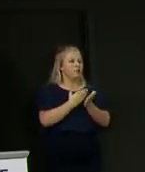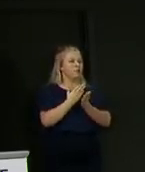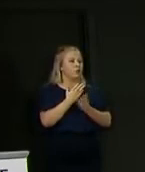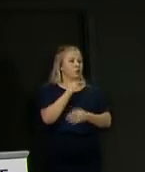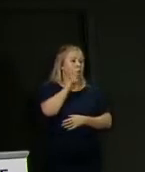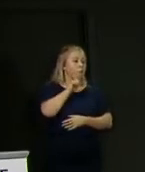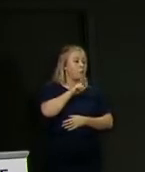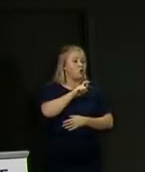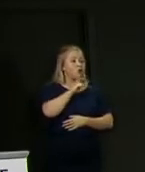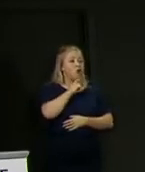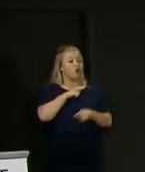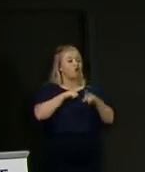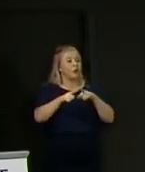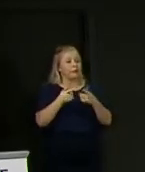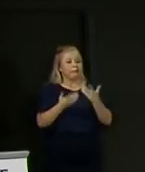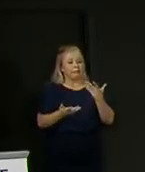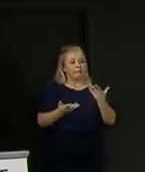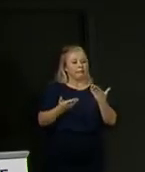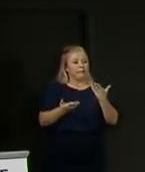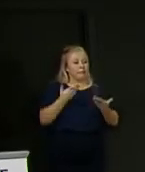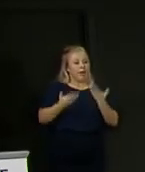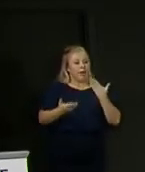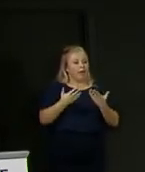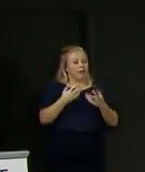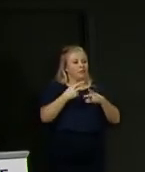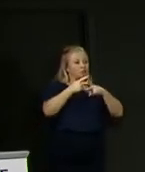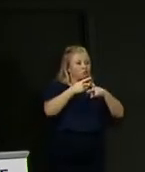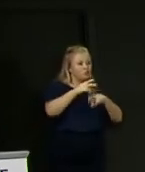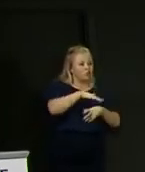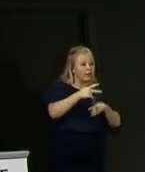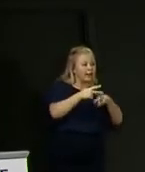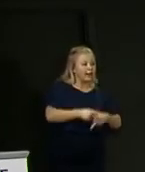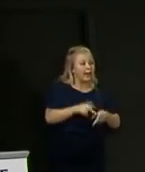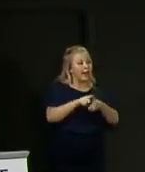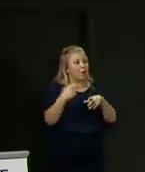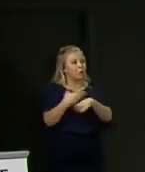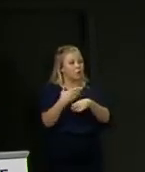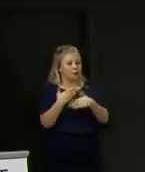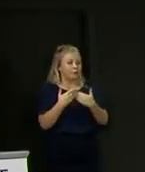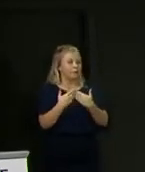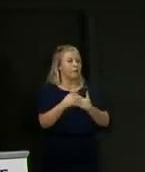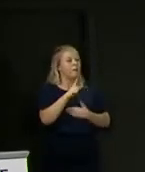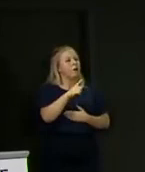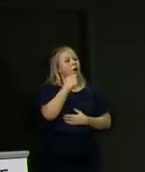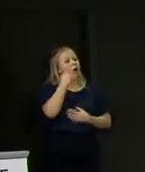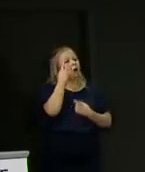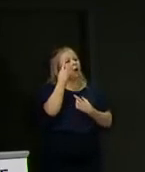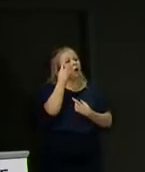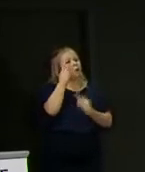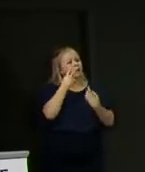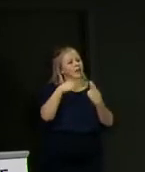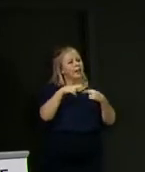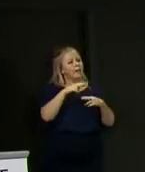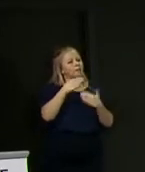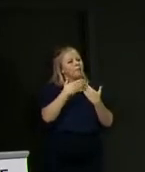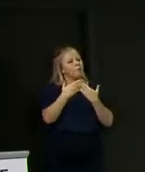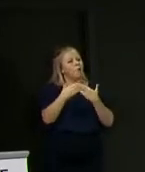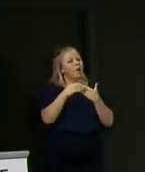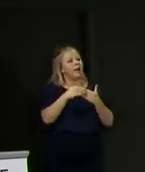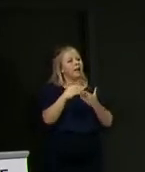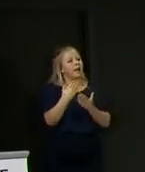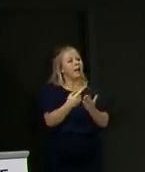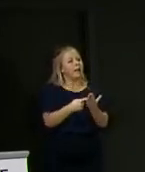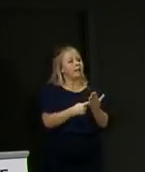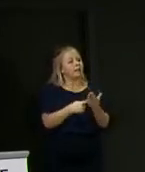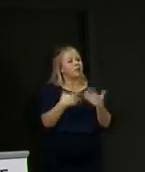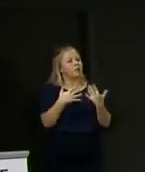who are trying to juggle child care and work for a bit longer but I wanted to know if you were going to be issuing any further advice guidance